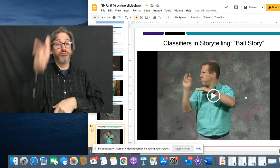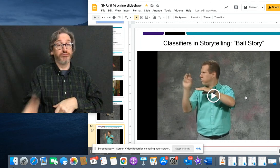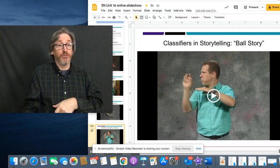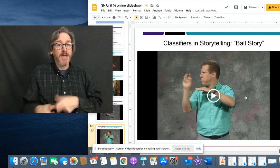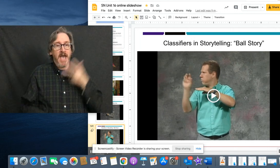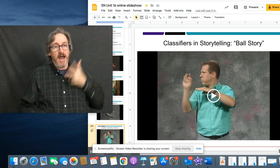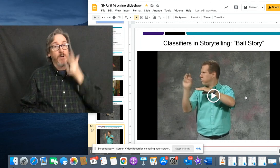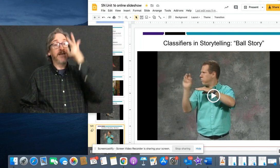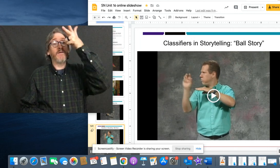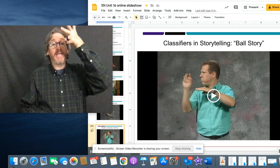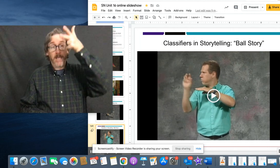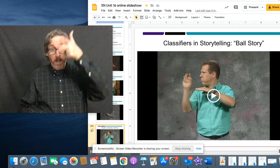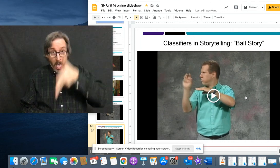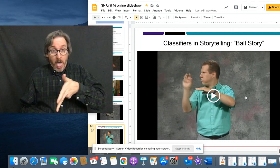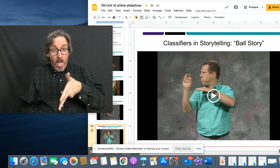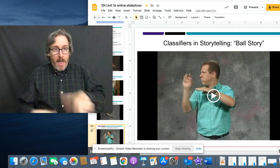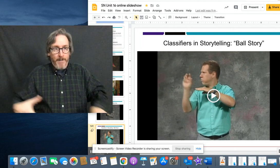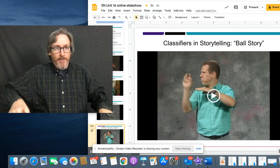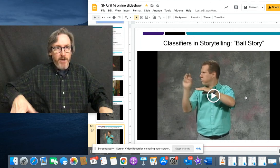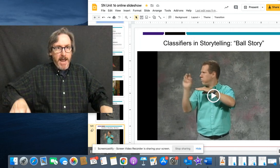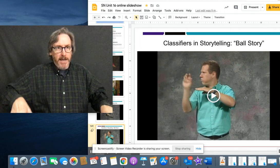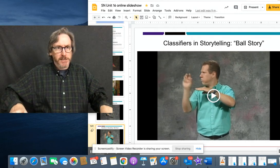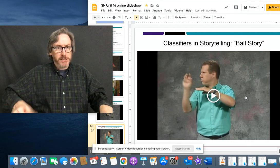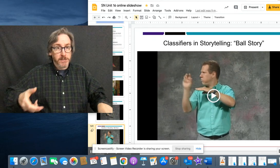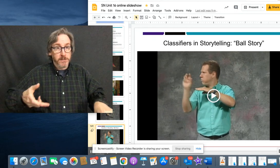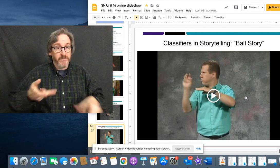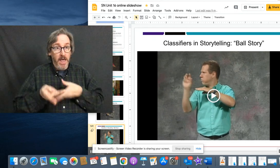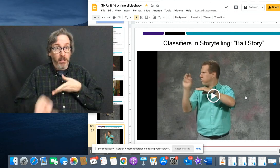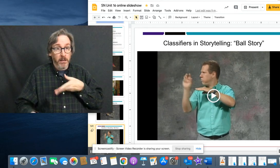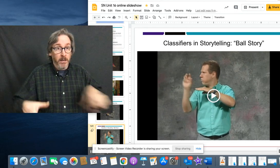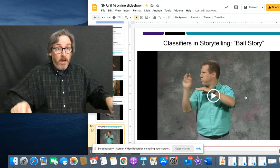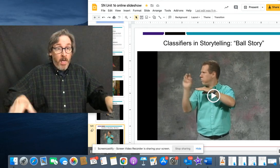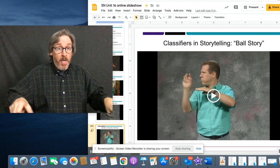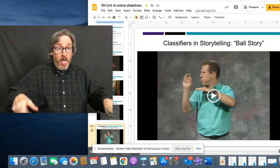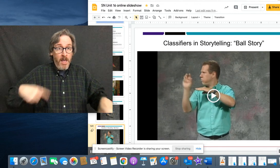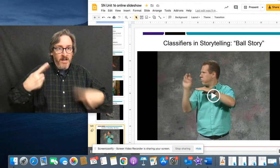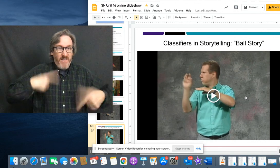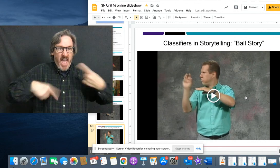downhill, and I went down the hill, and my brakes failed.